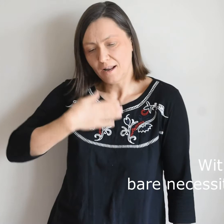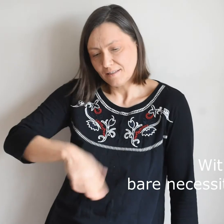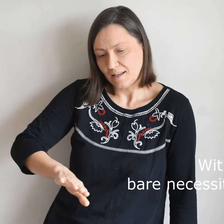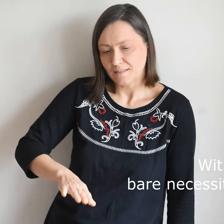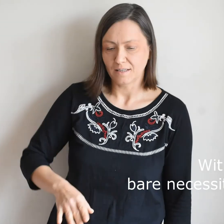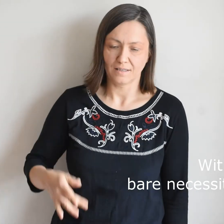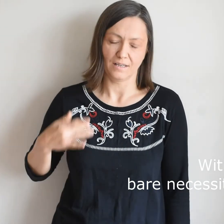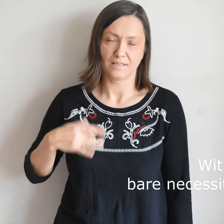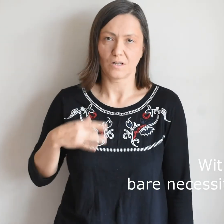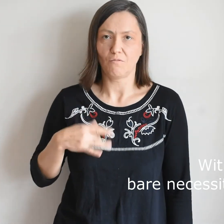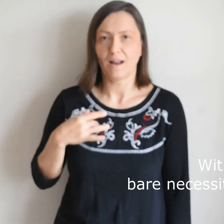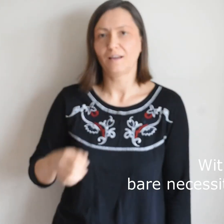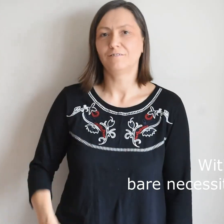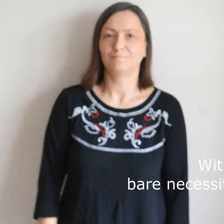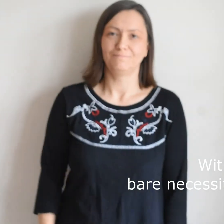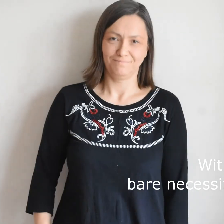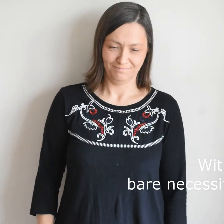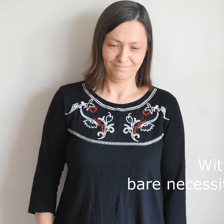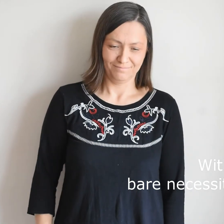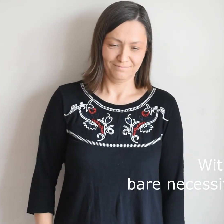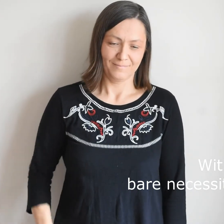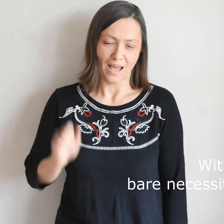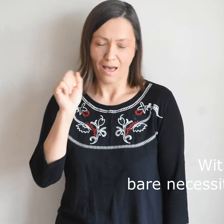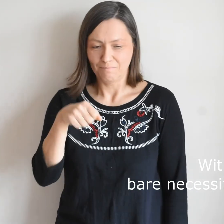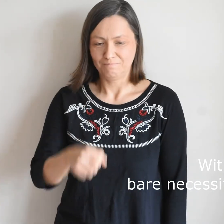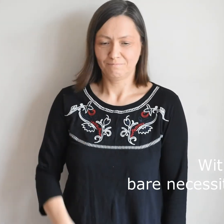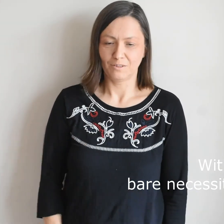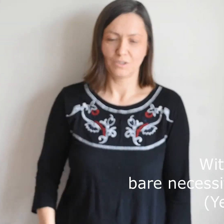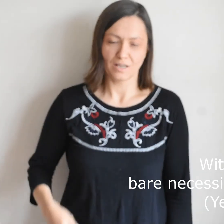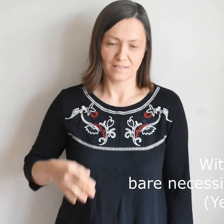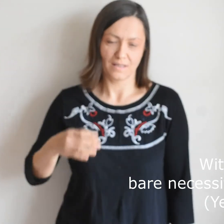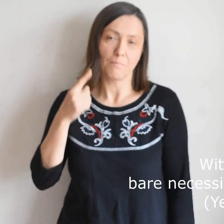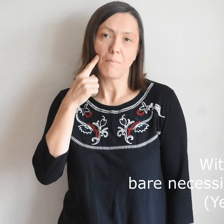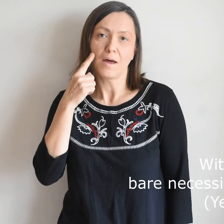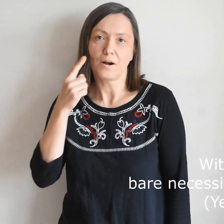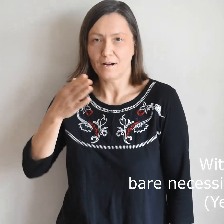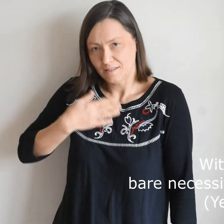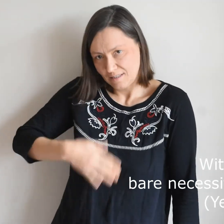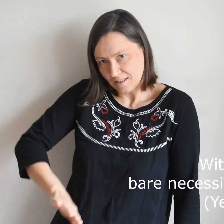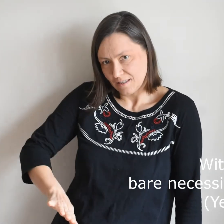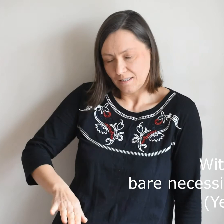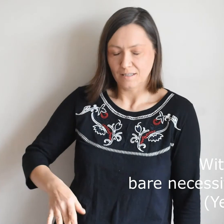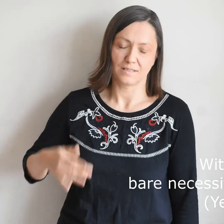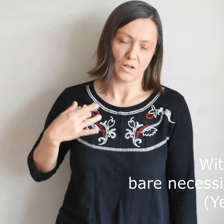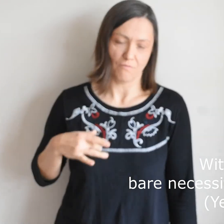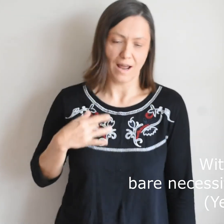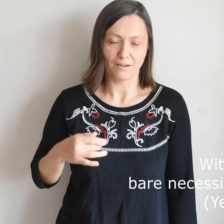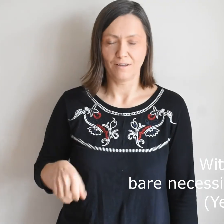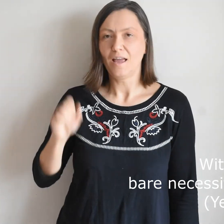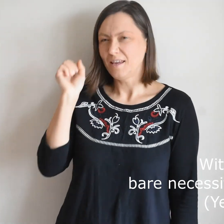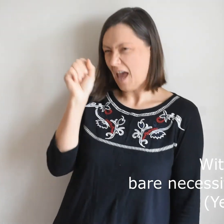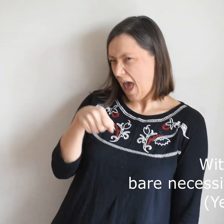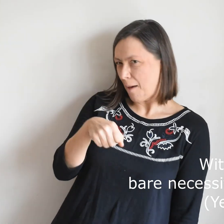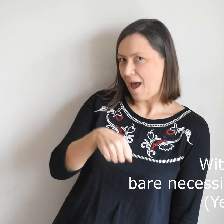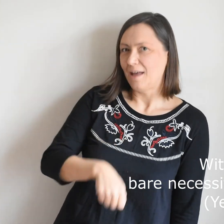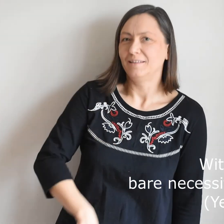necessities Of life Yeah With just a Bare necessities Of life Yeah Yeah Half